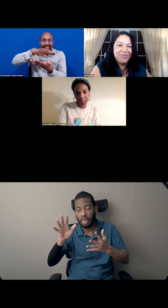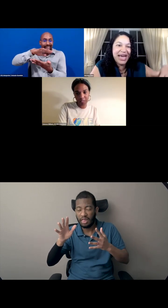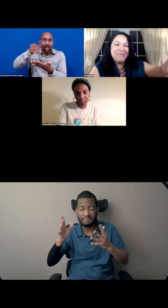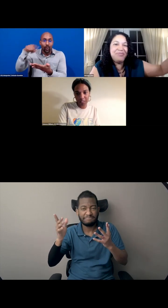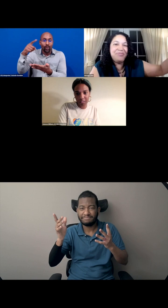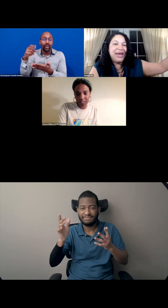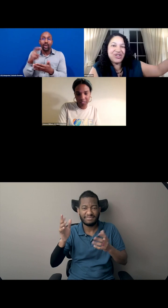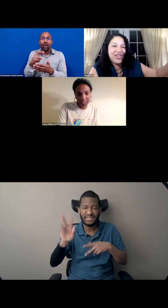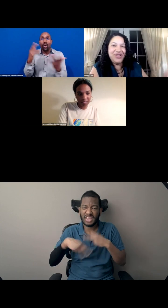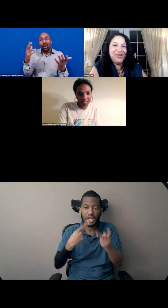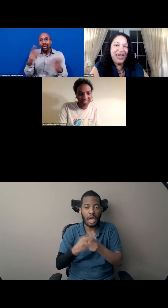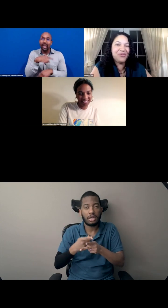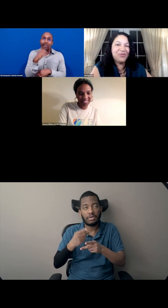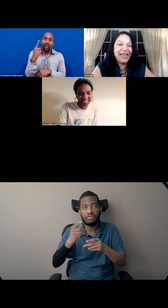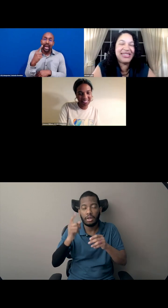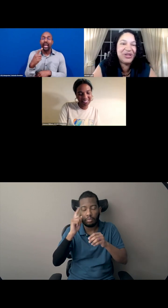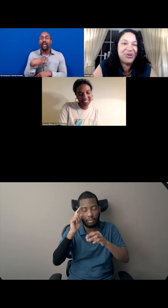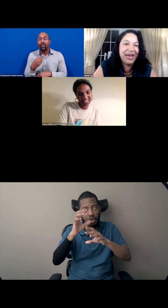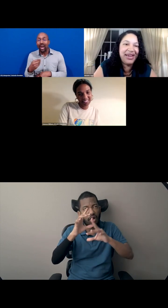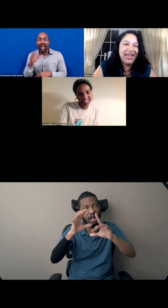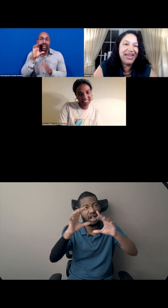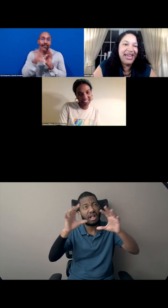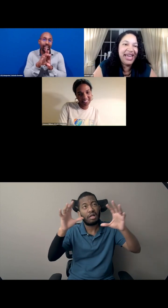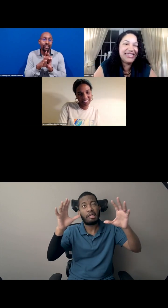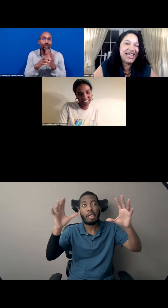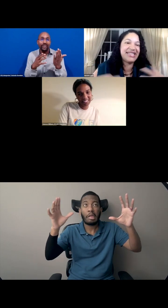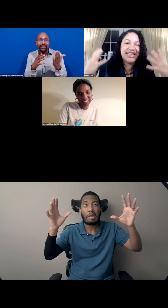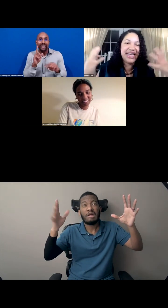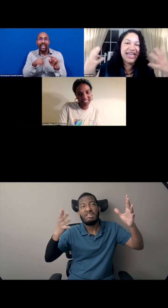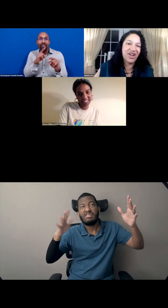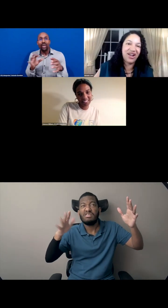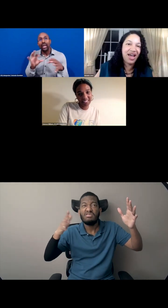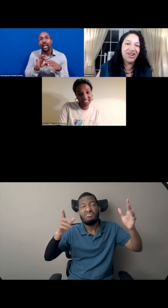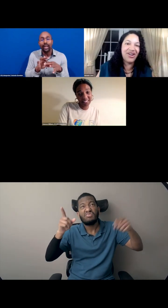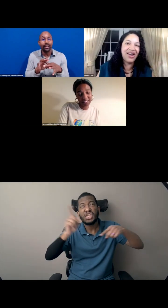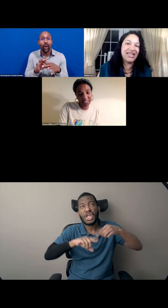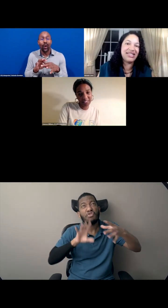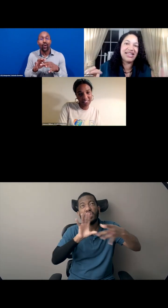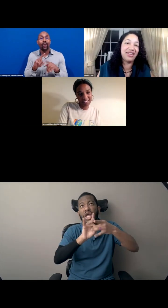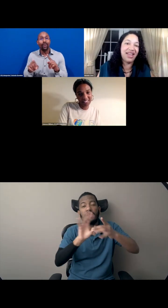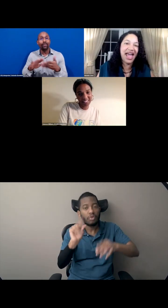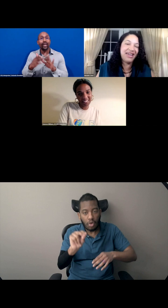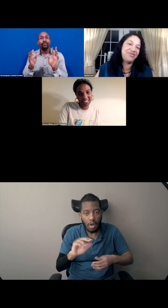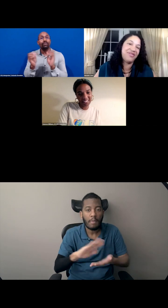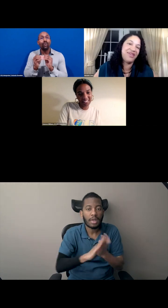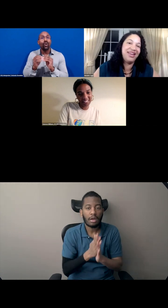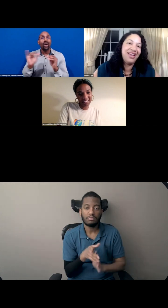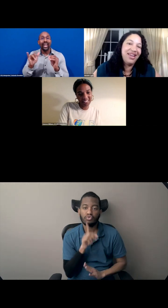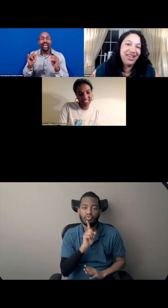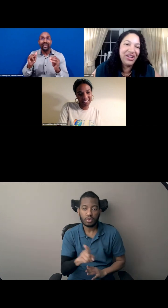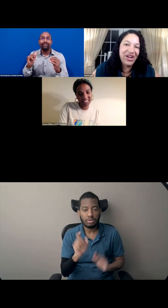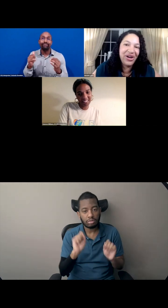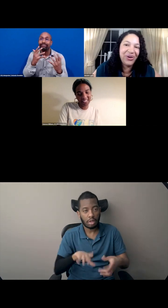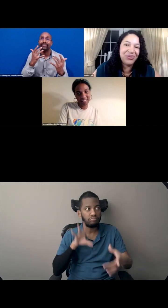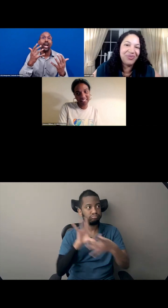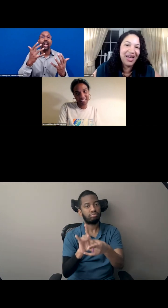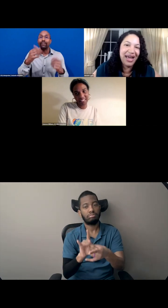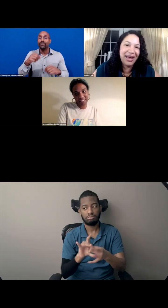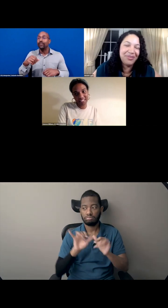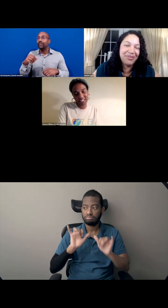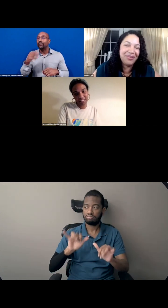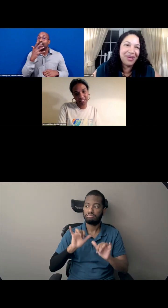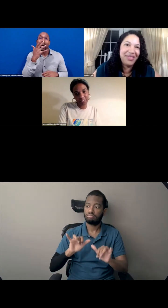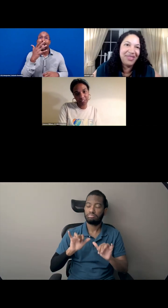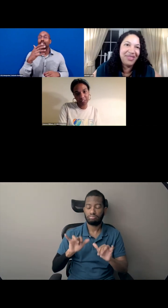you know, type, type picture that you can't relate to, but it takes, it takes on color and it takes on life. And, you know,